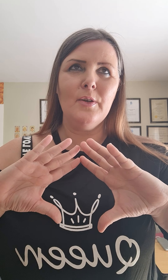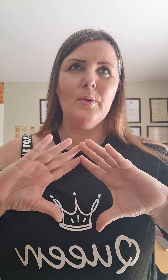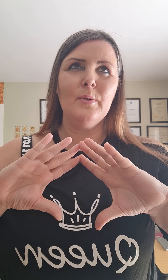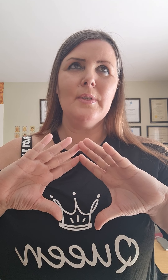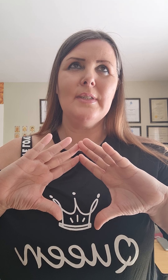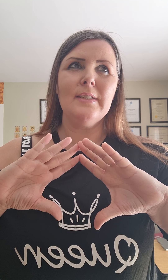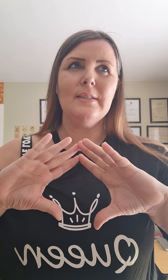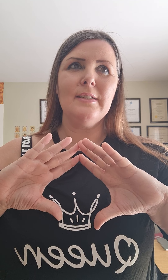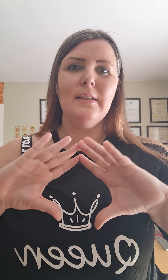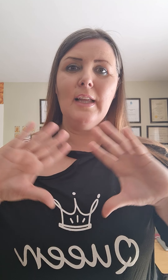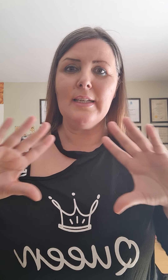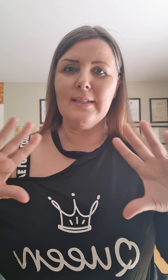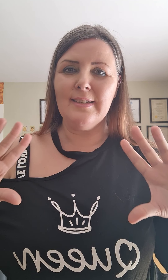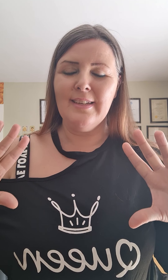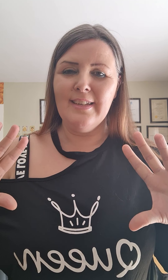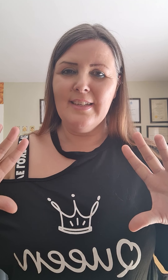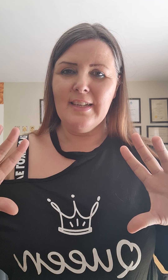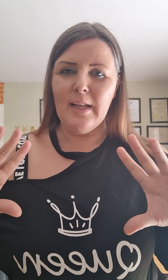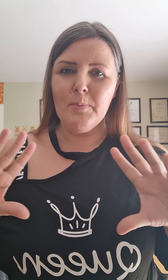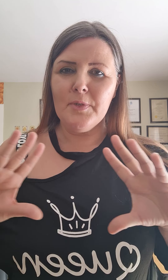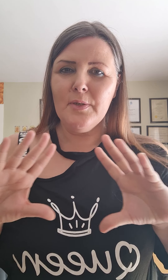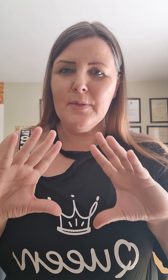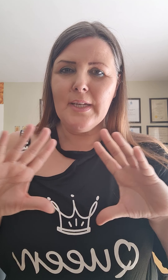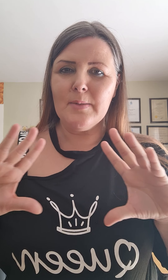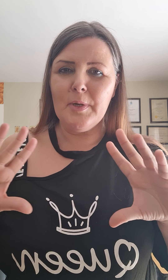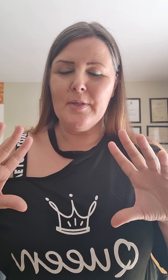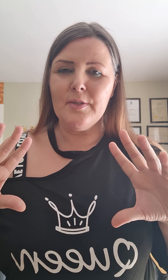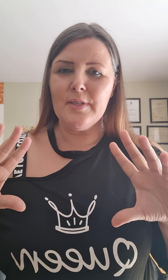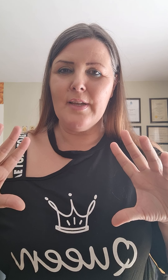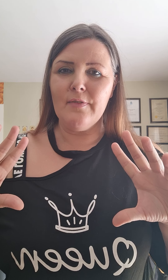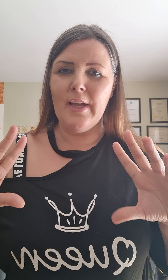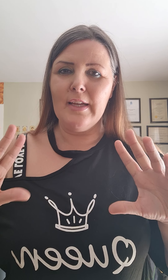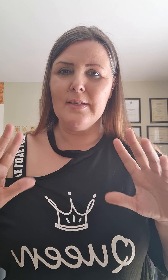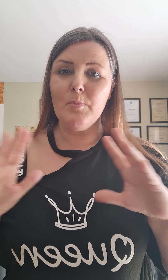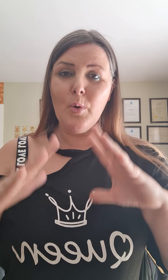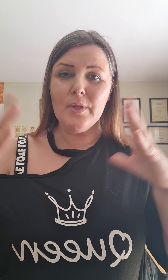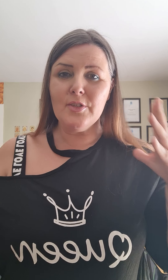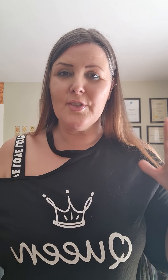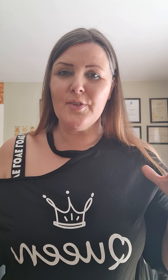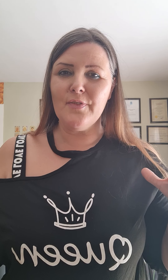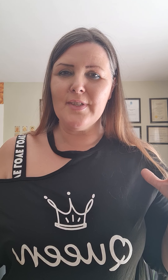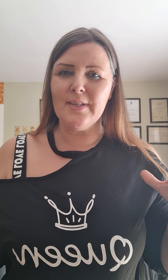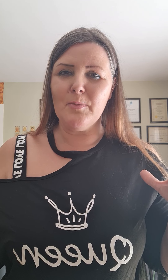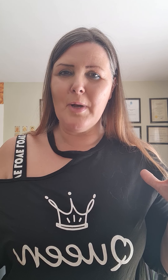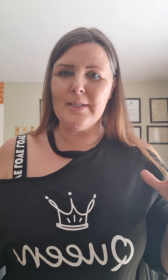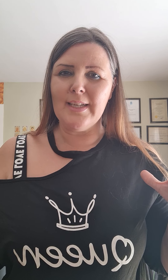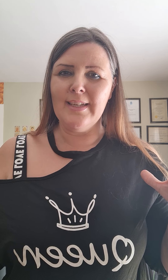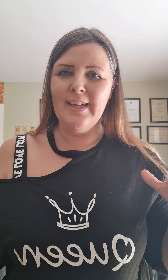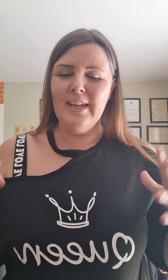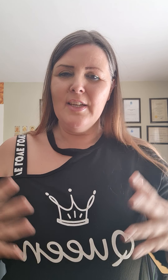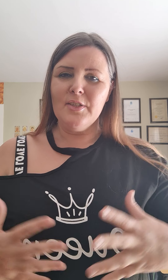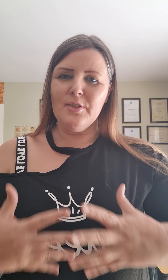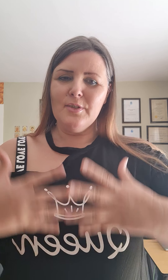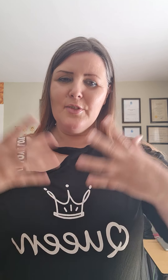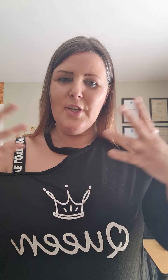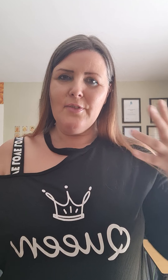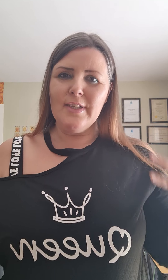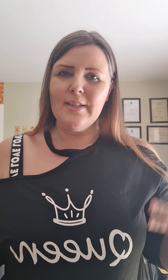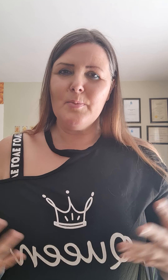know light helped you to experience yourself as more than just your physical body to generate this